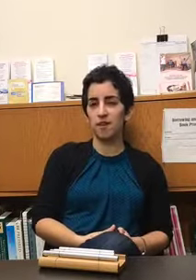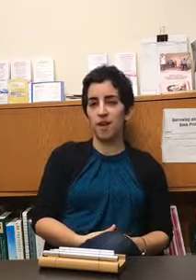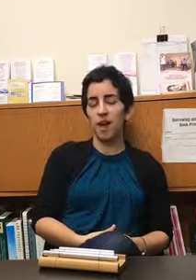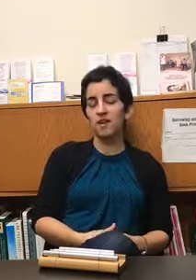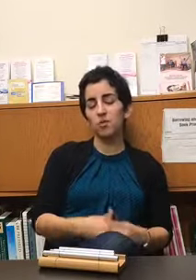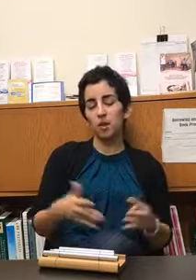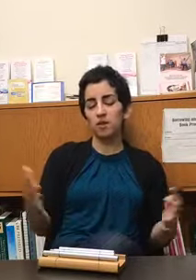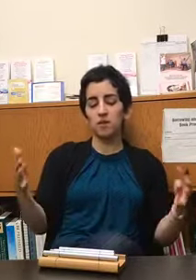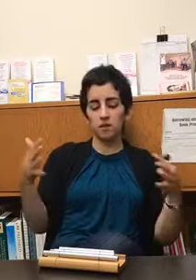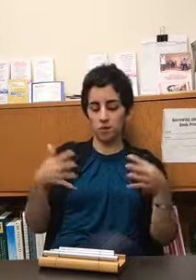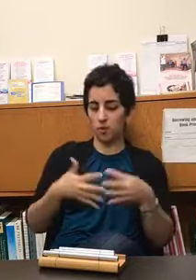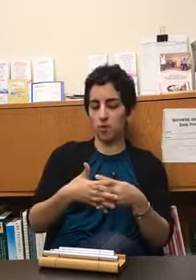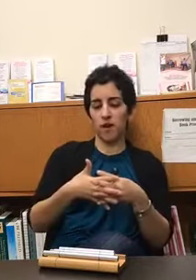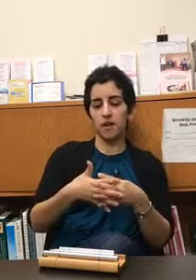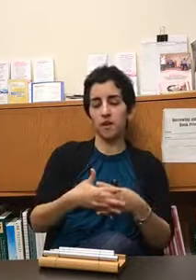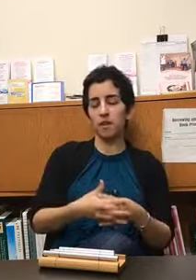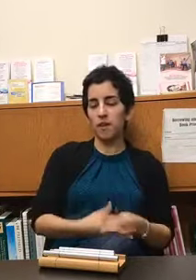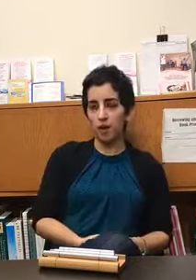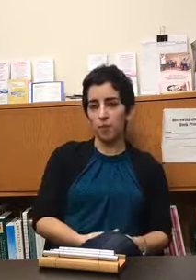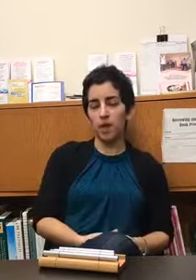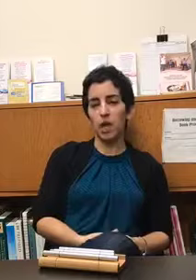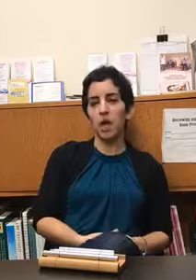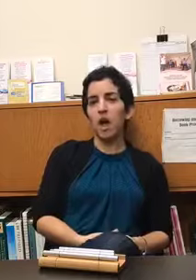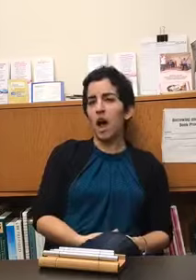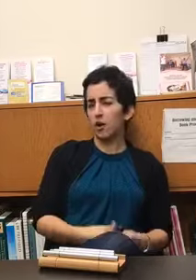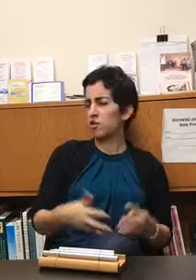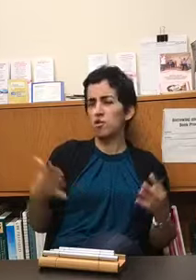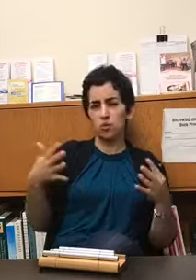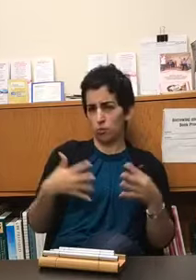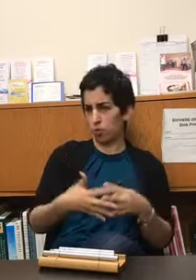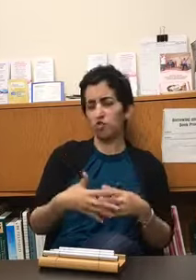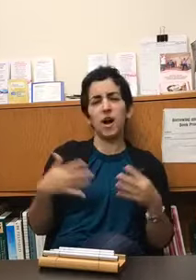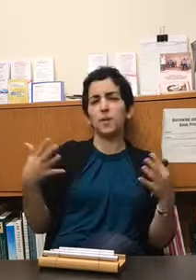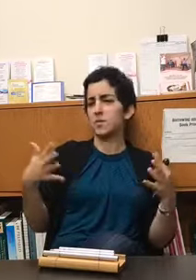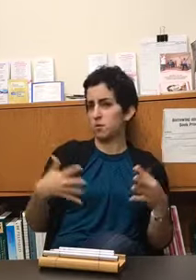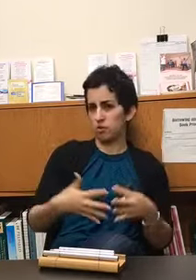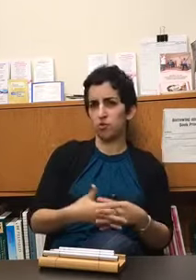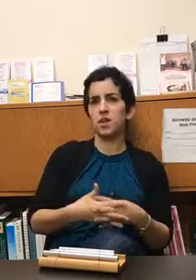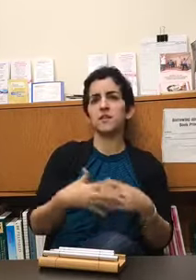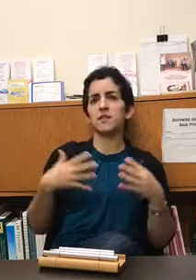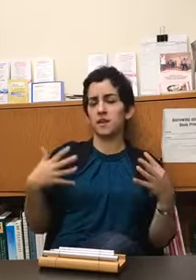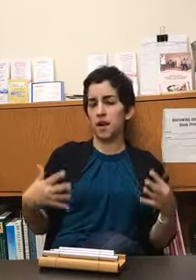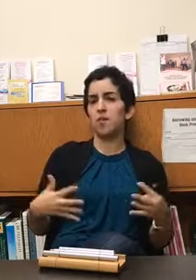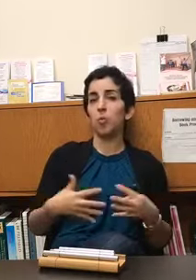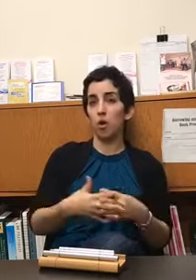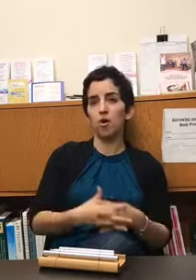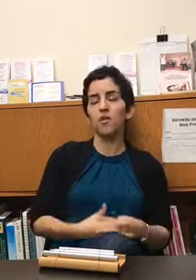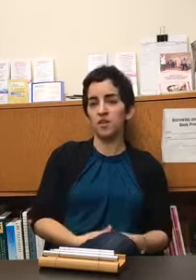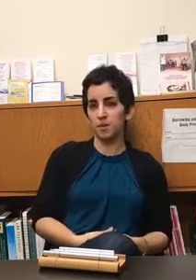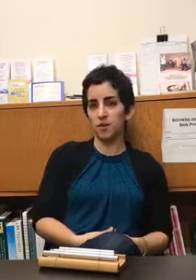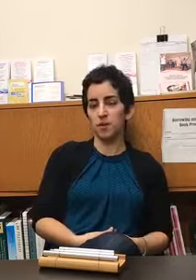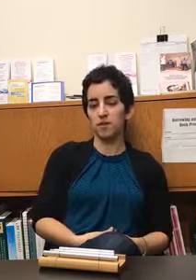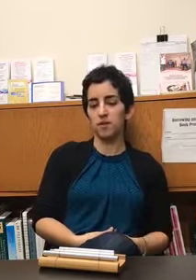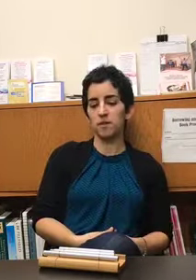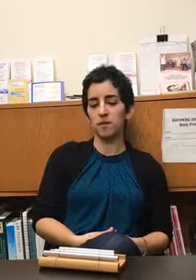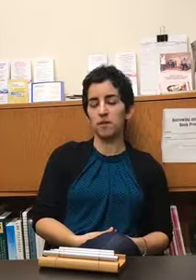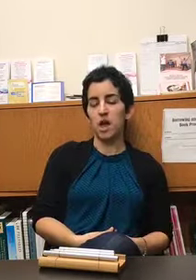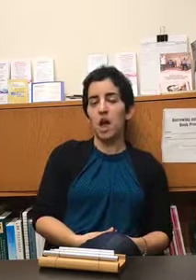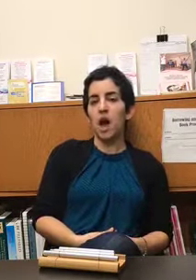and as well as you know providing therapy i also do workshops and retreats and kind of one-off experiences um